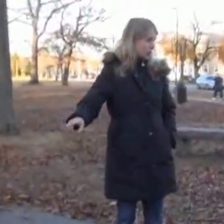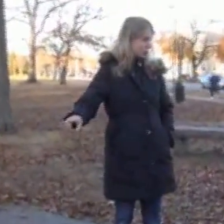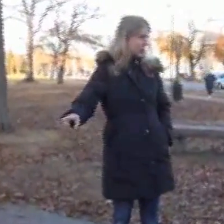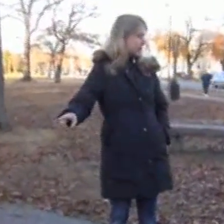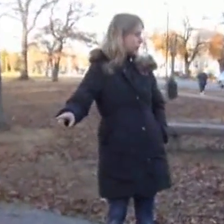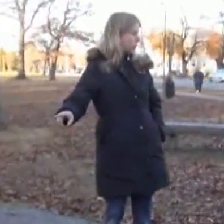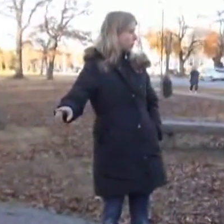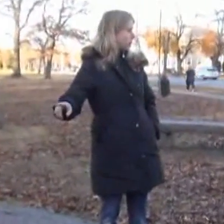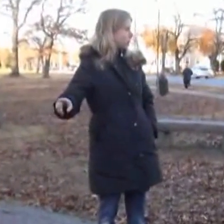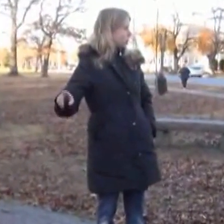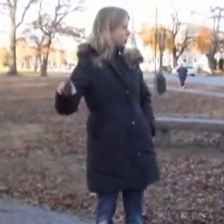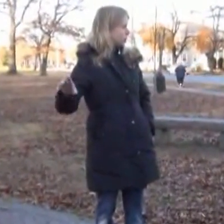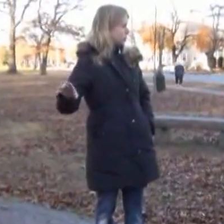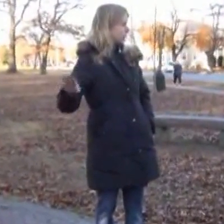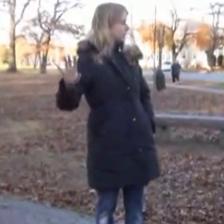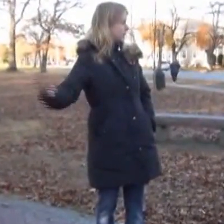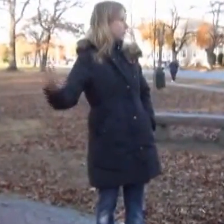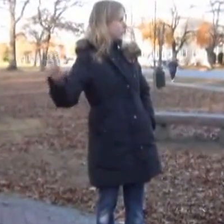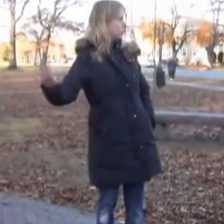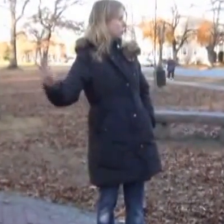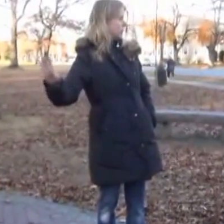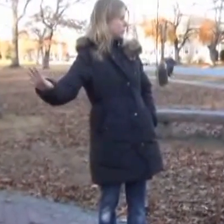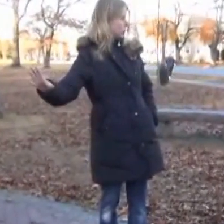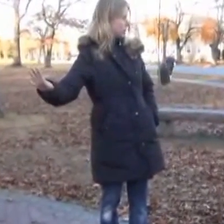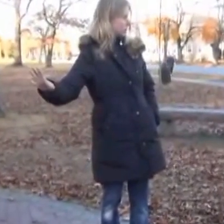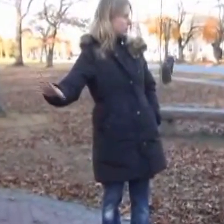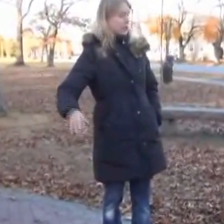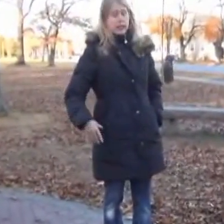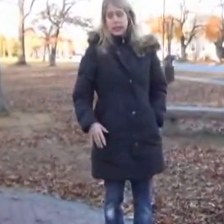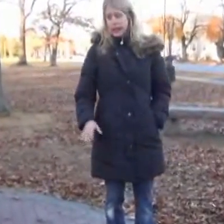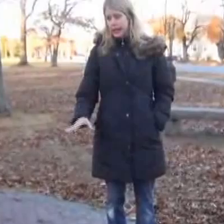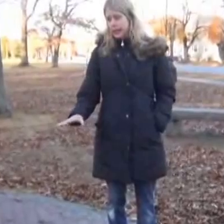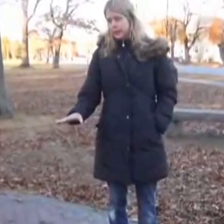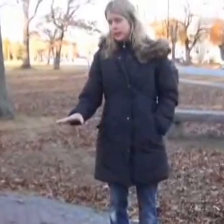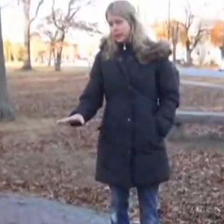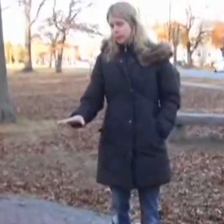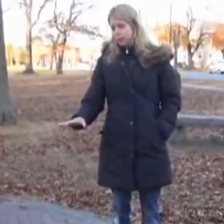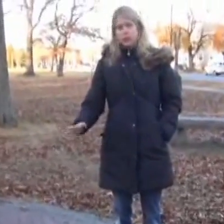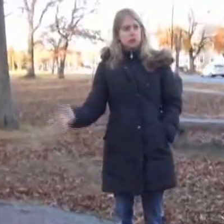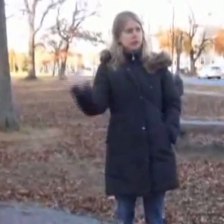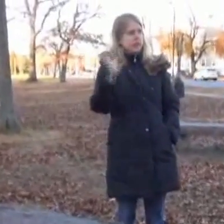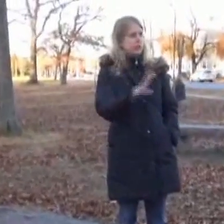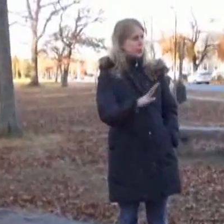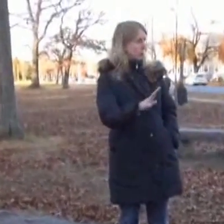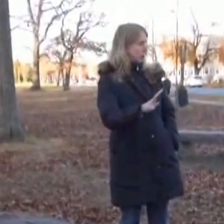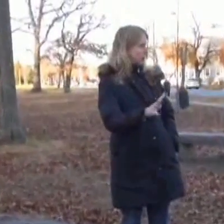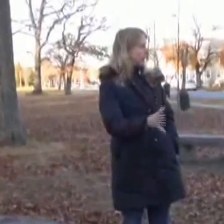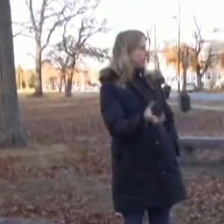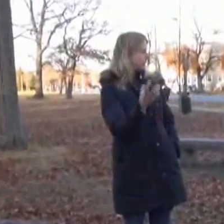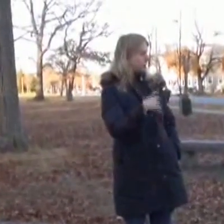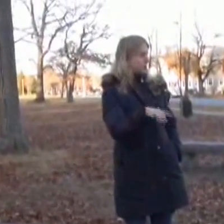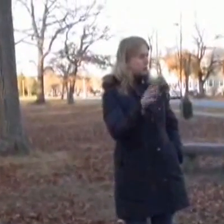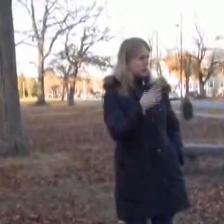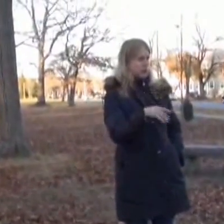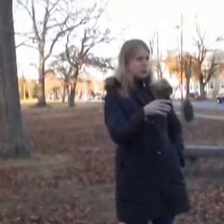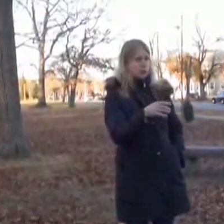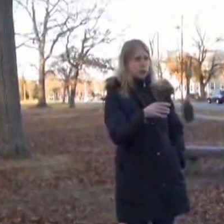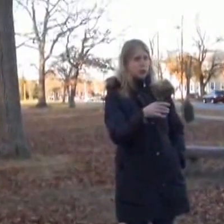survivor whose idea this whole thing was. And, um, so Steven Spielberg came and he was doing the research for